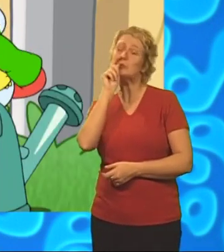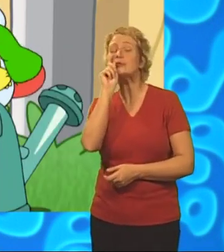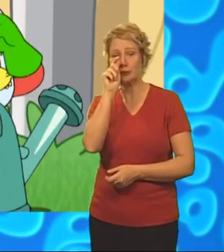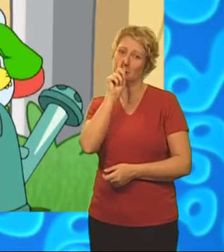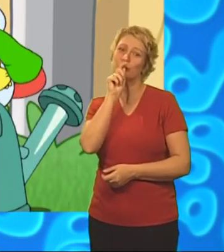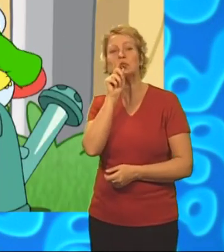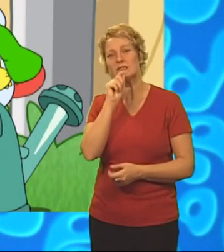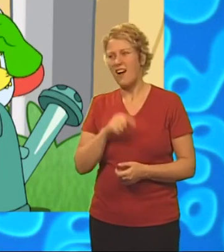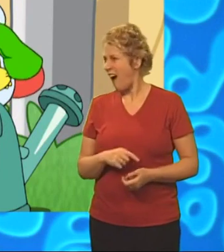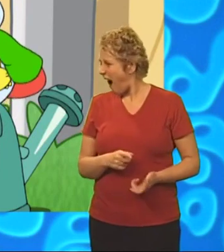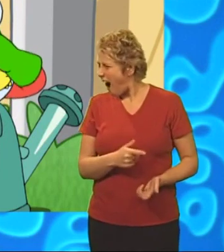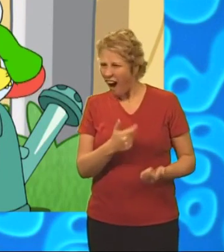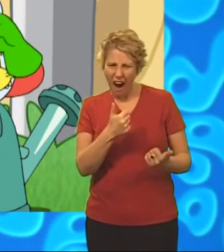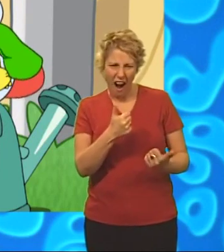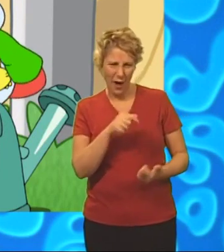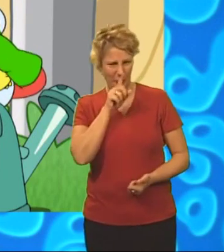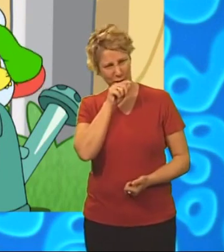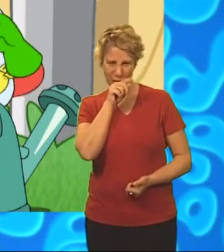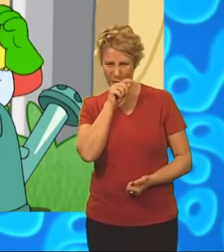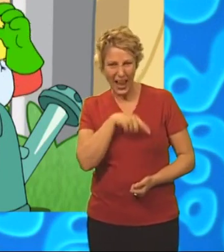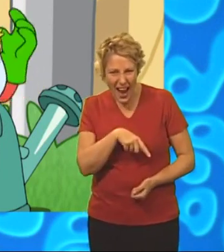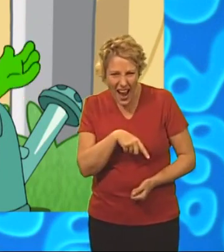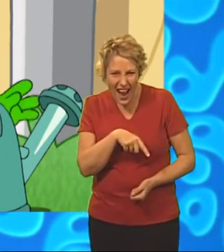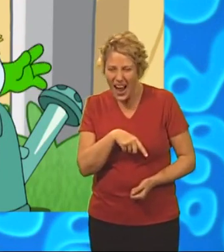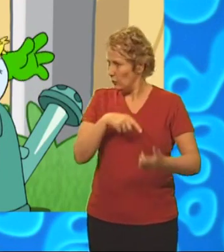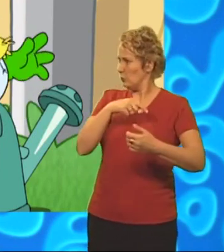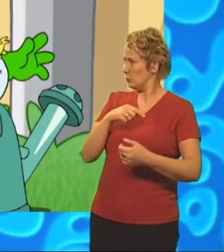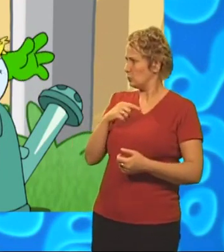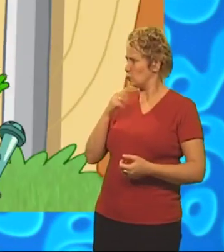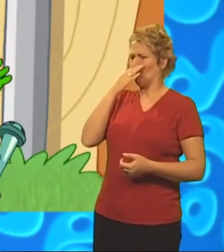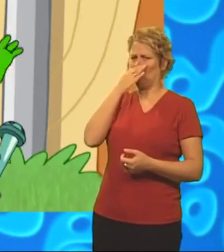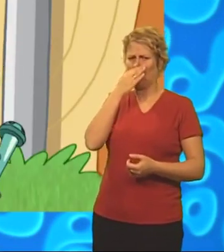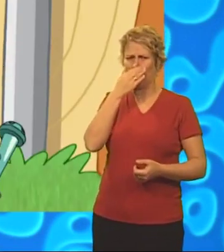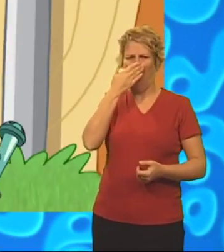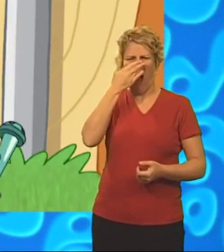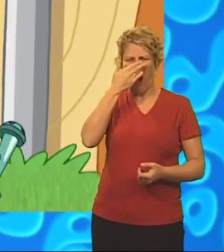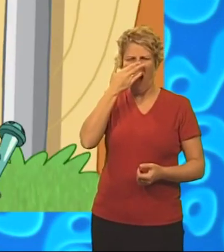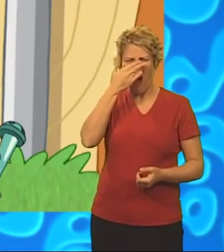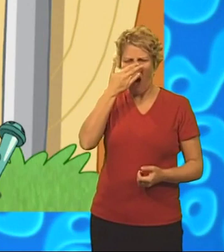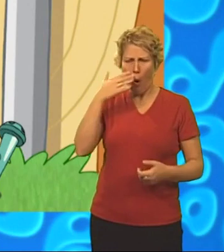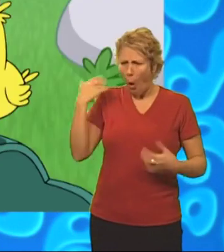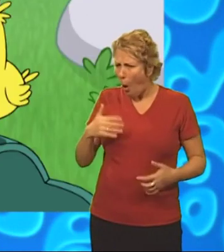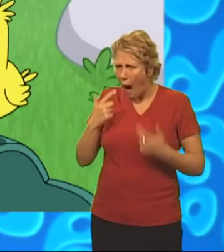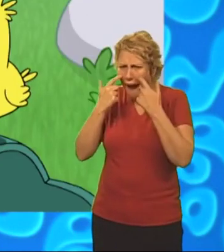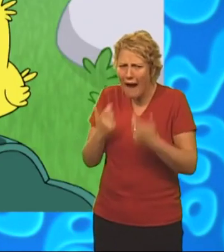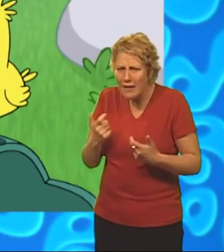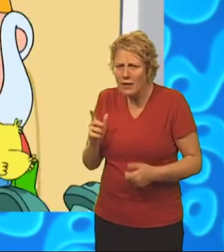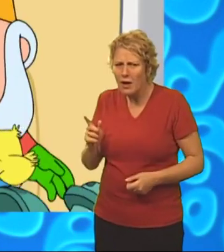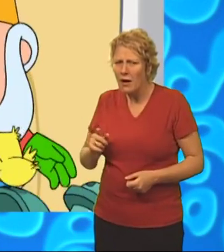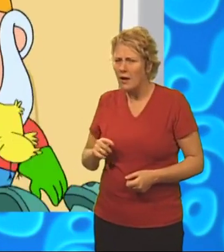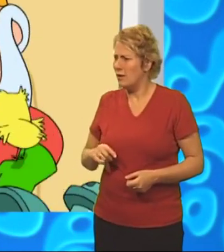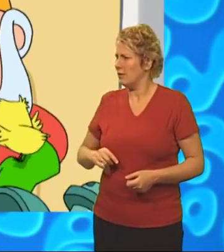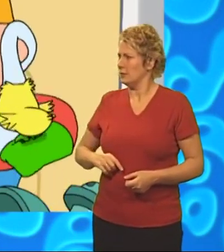Aw, he's a chirpy little chap, isn't he? Ow! Careful, Chirpy. Mama!